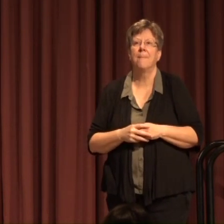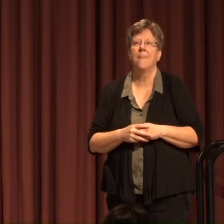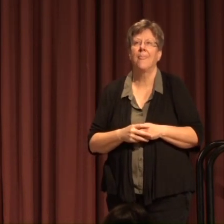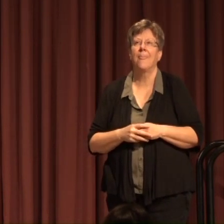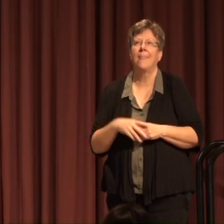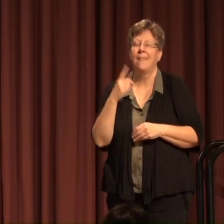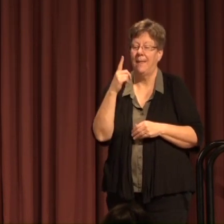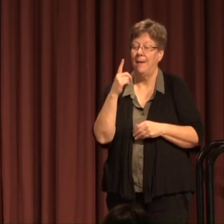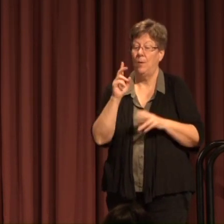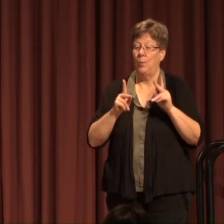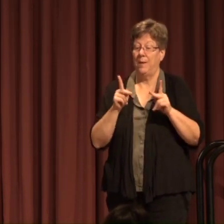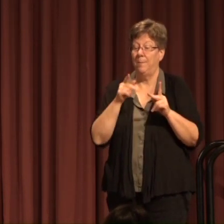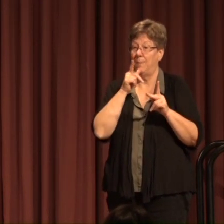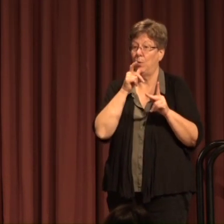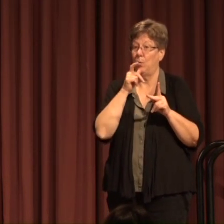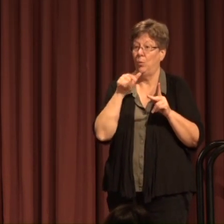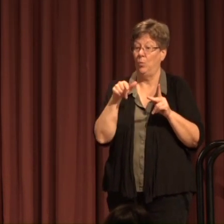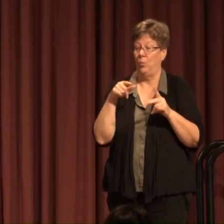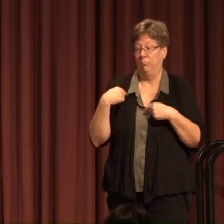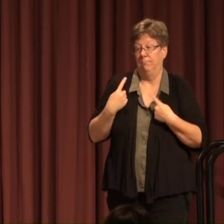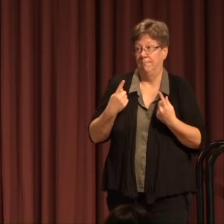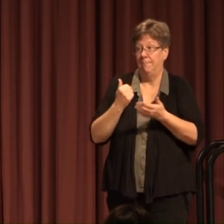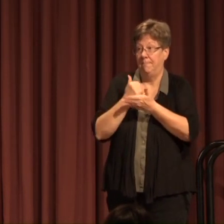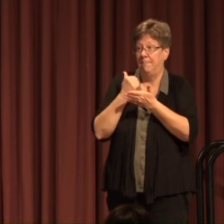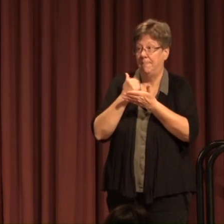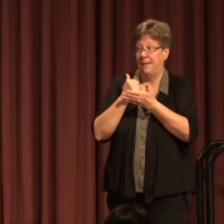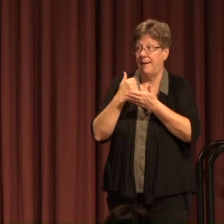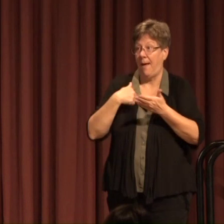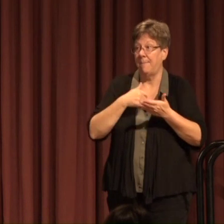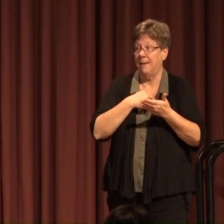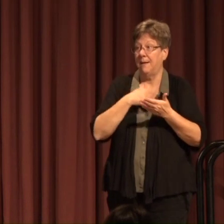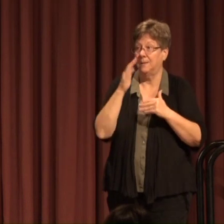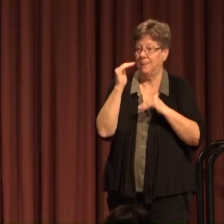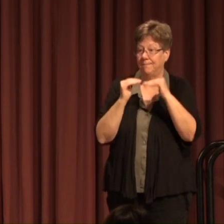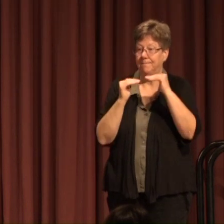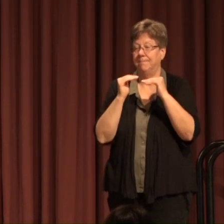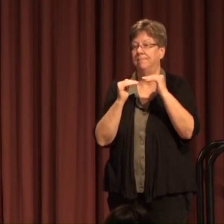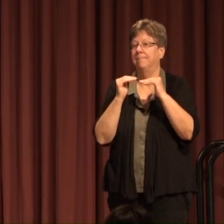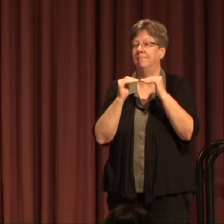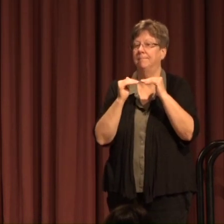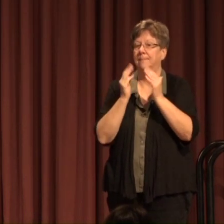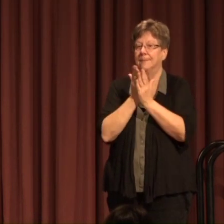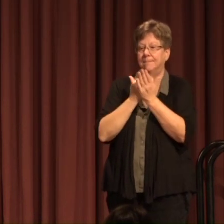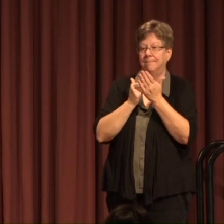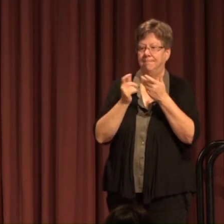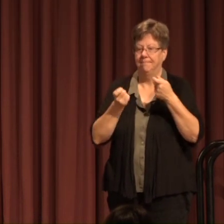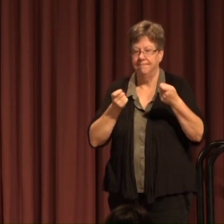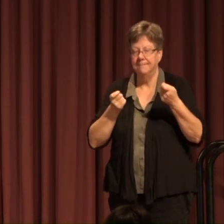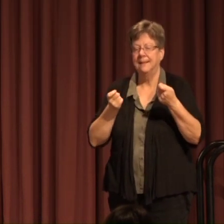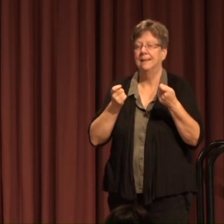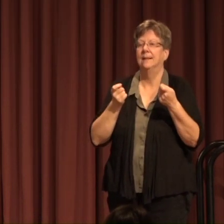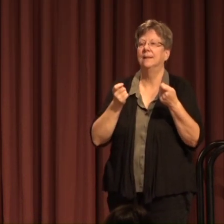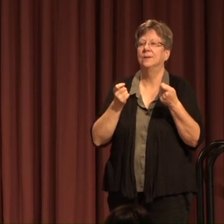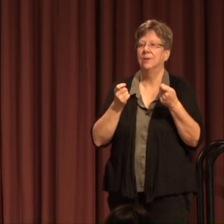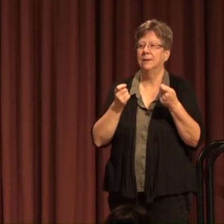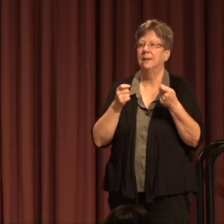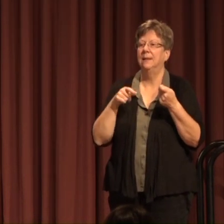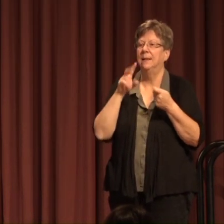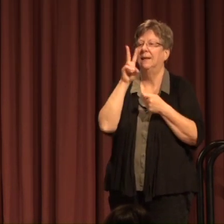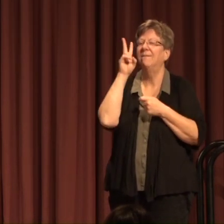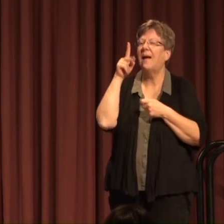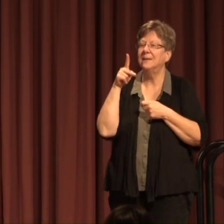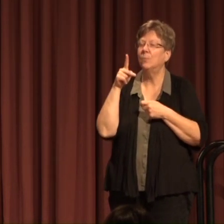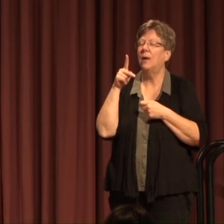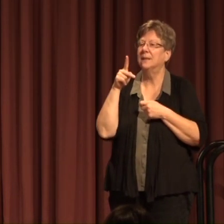One of the people who has really been helping us To make ends meet And to administer us efficiently Is